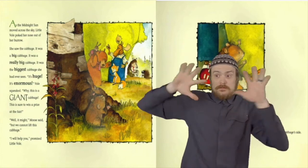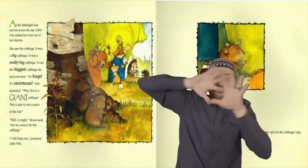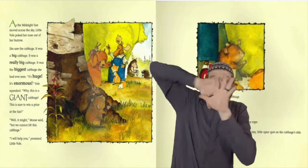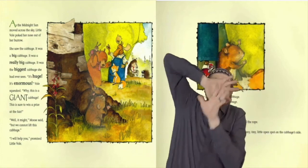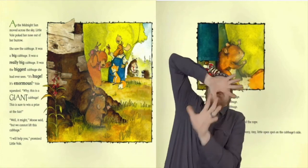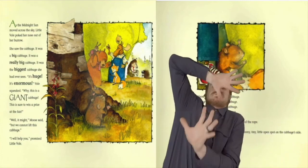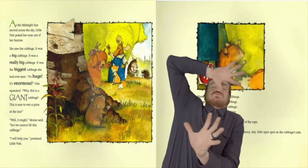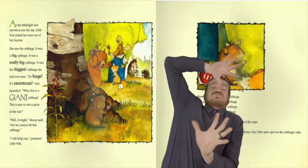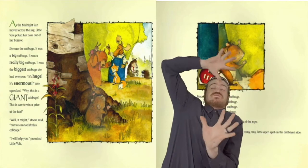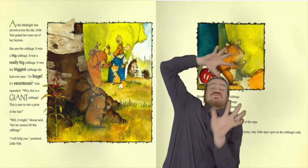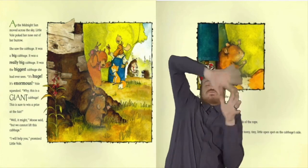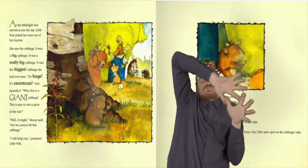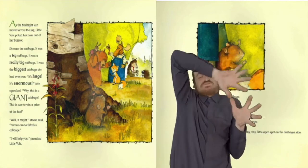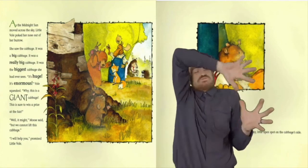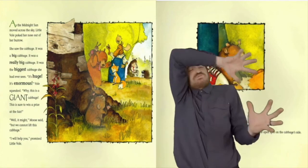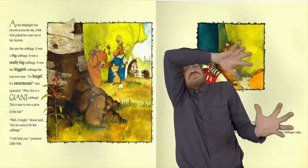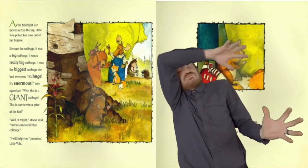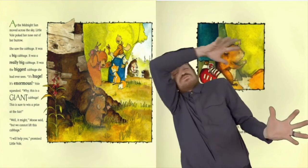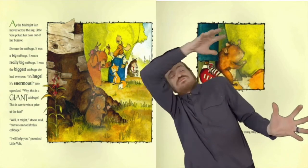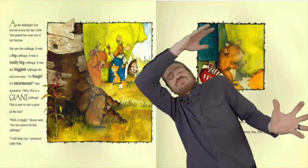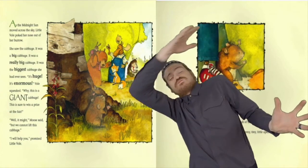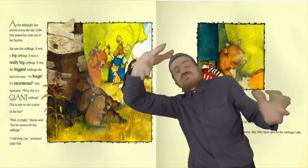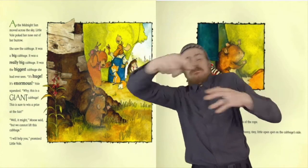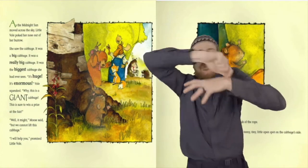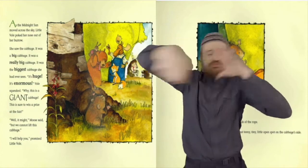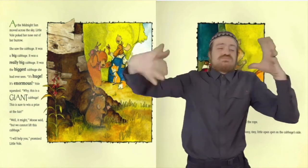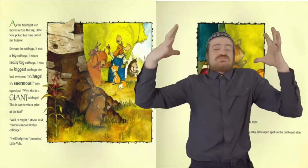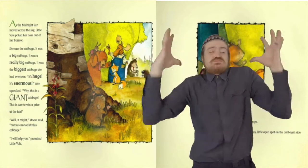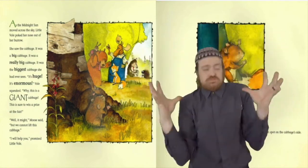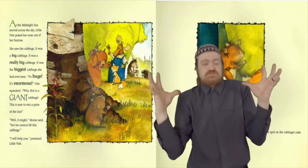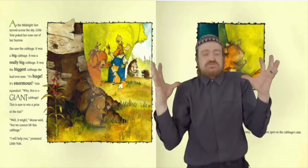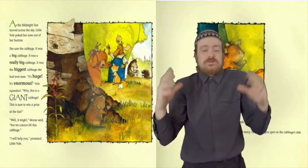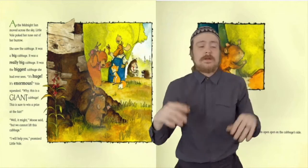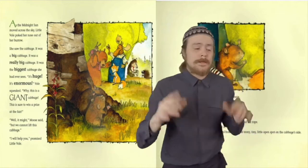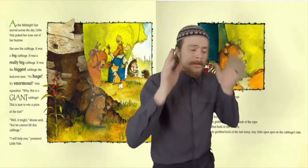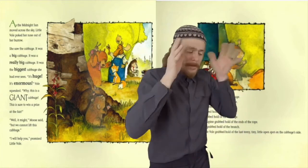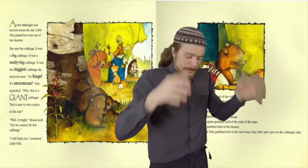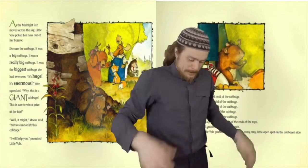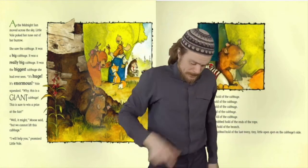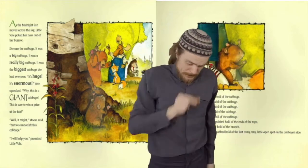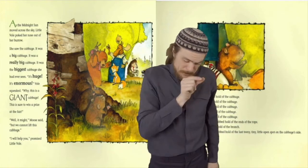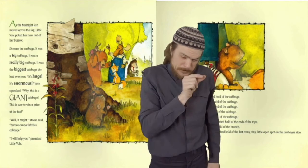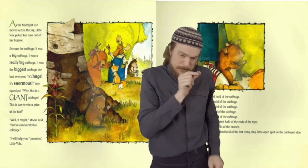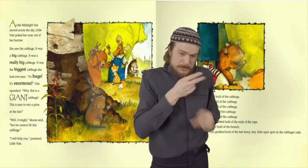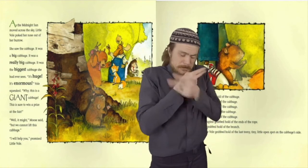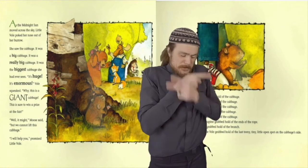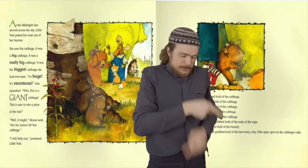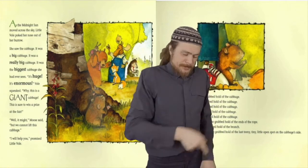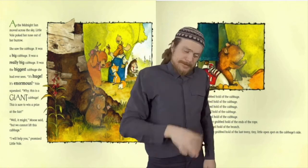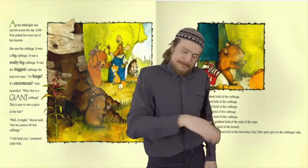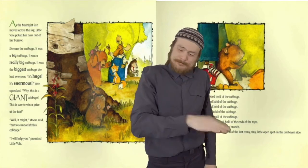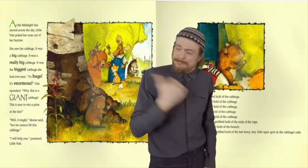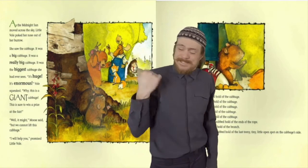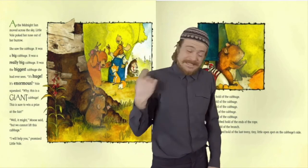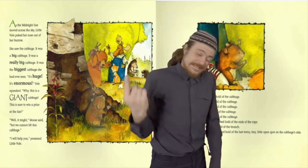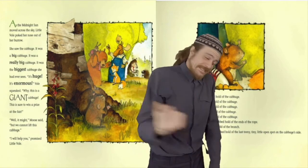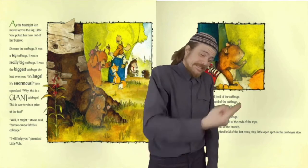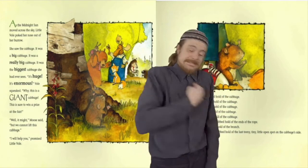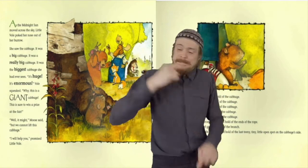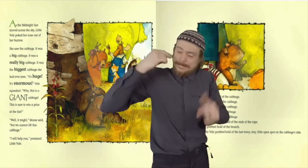huge. It's enormous, Vol squeaked. Why, this is a giant cabbage. This is sure to win a prize at the fair. Well,